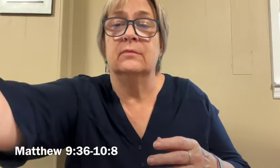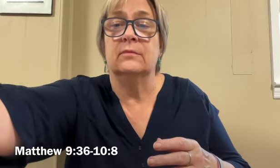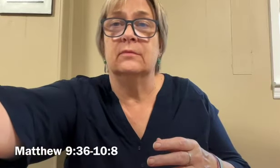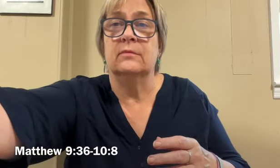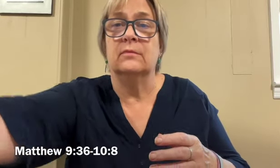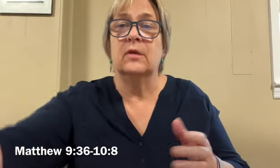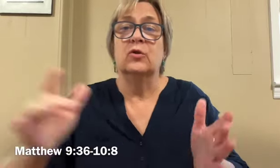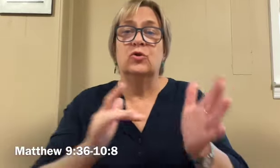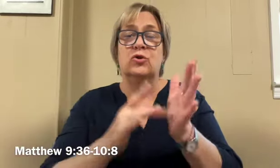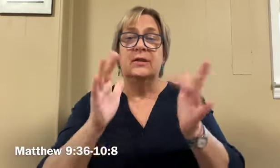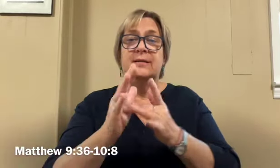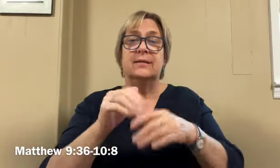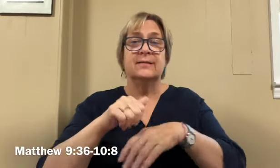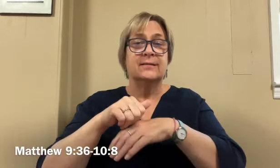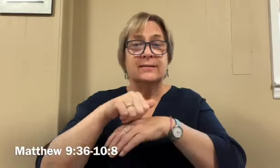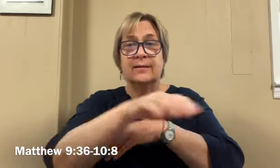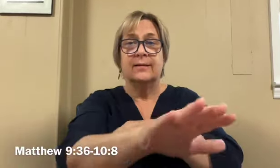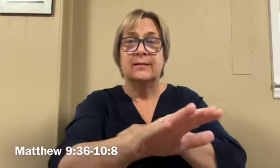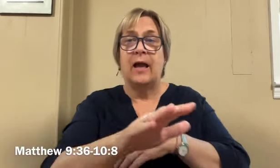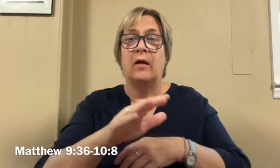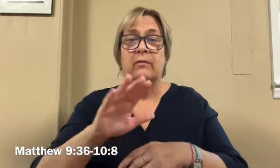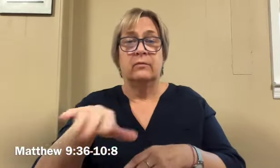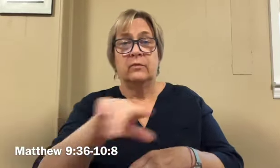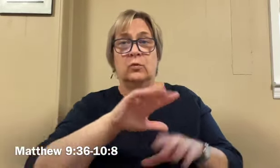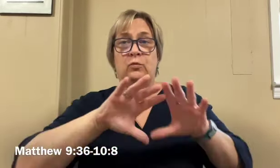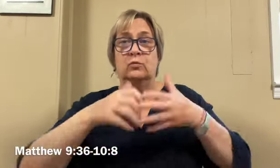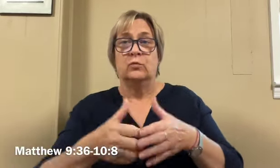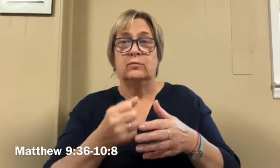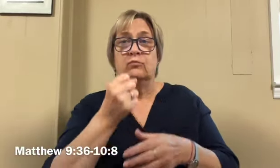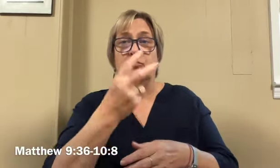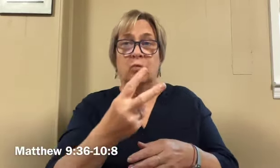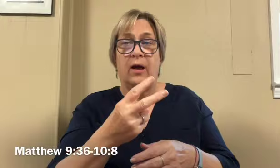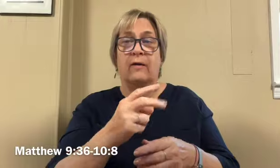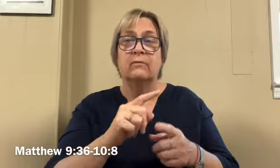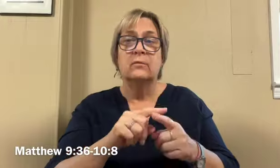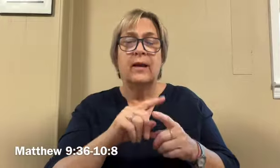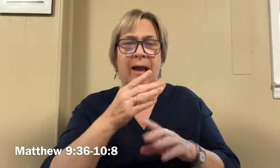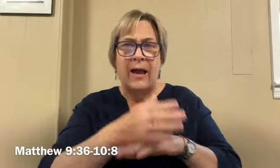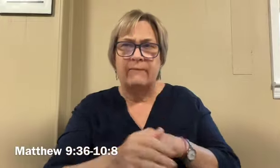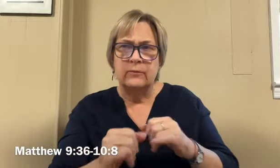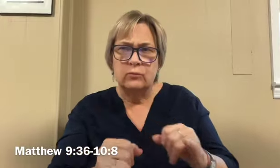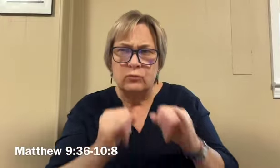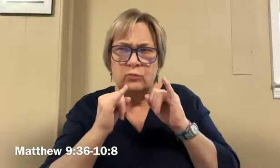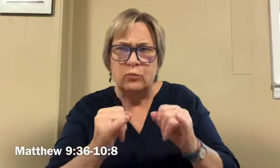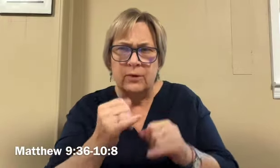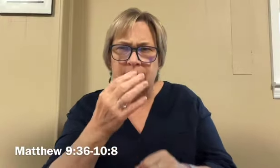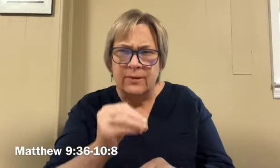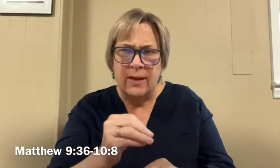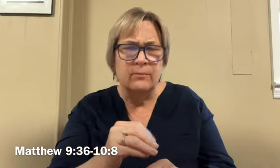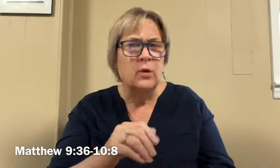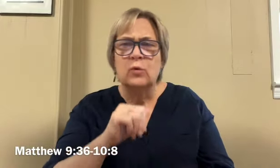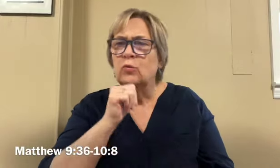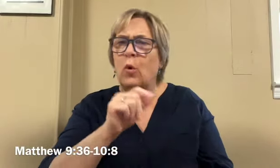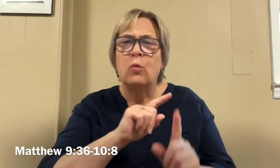Jesus, Jesus sent out these twelve after instructing them thus.